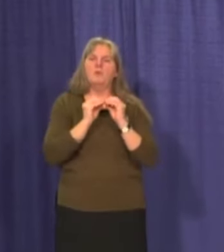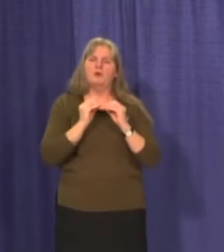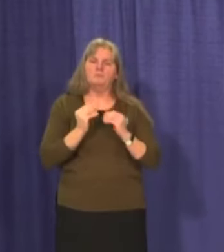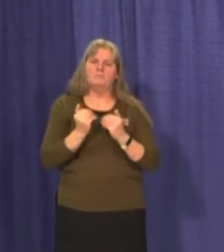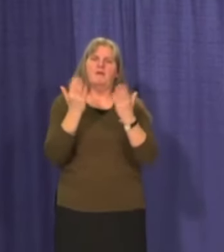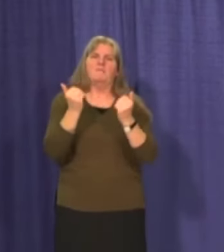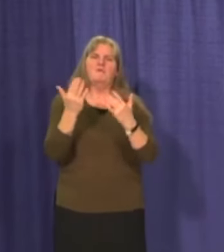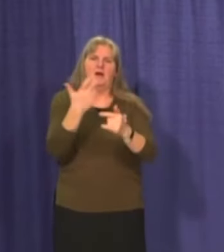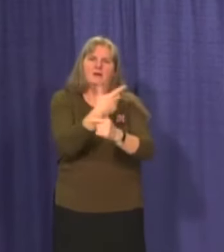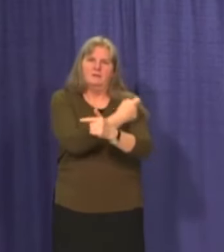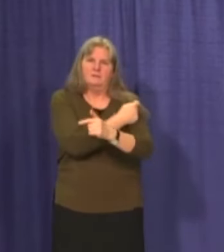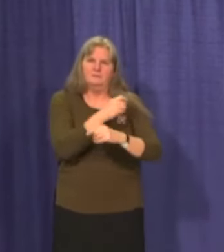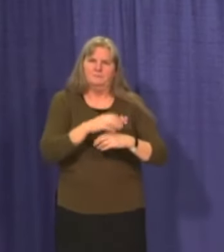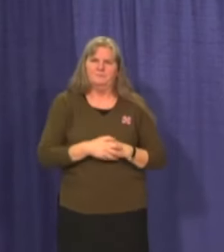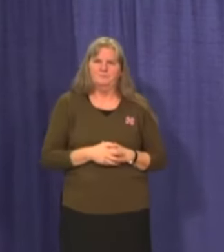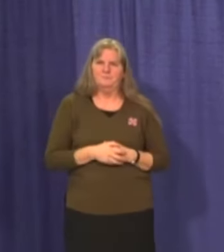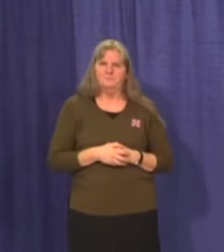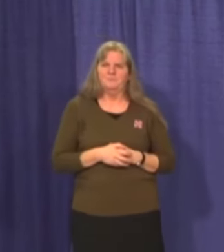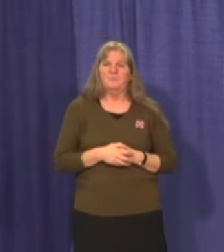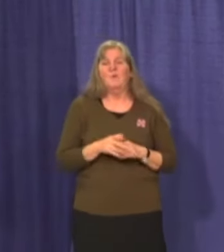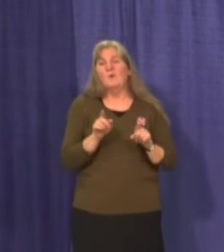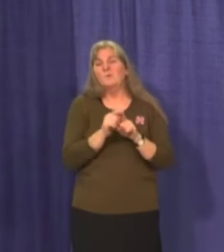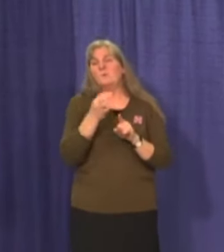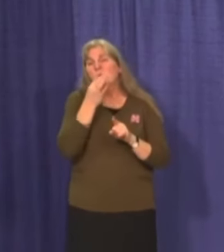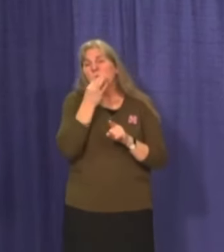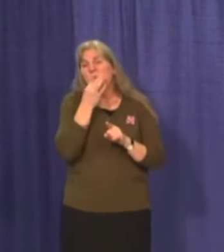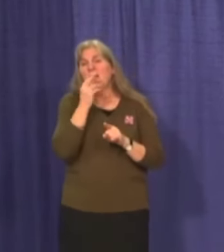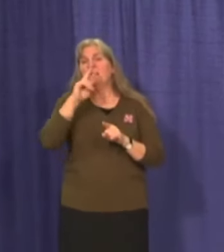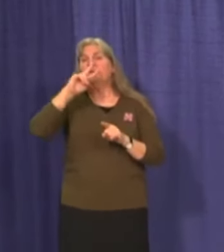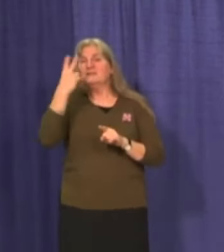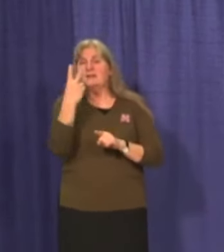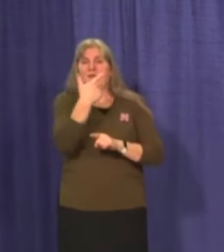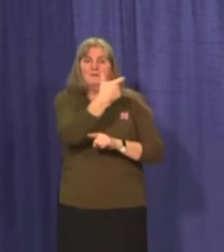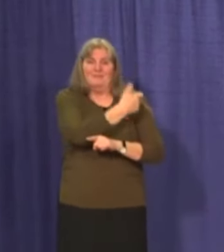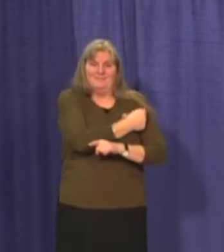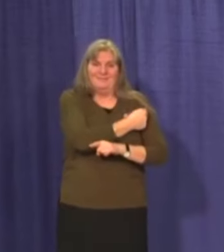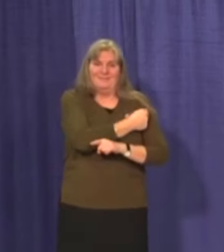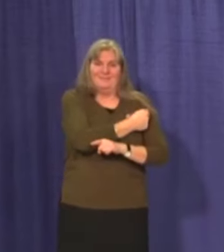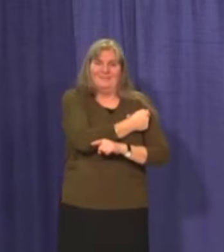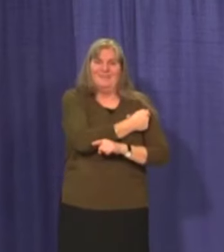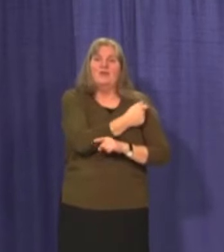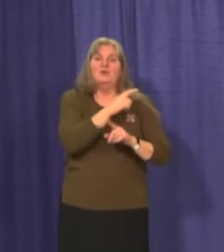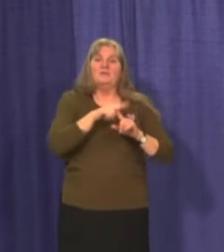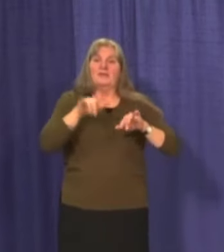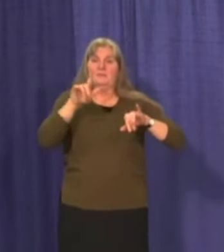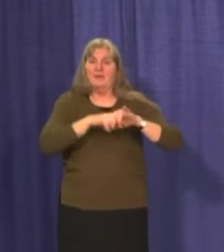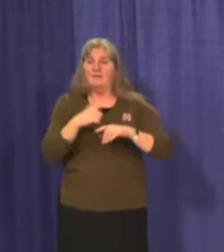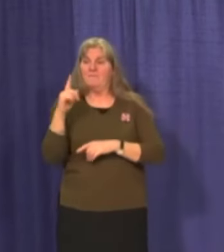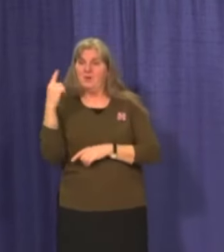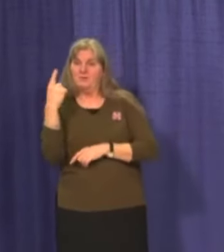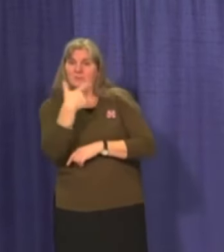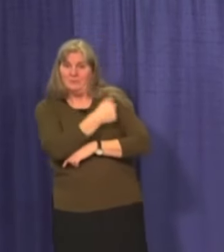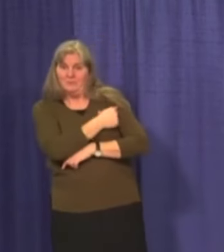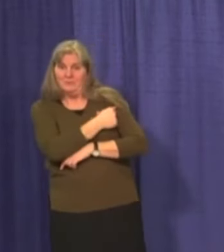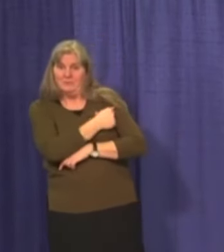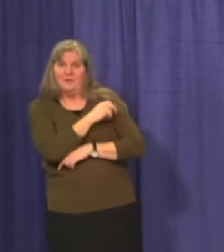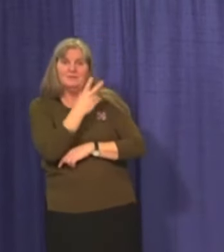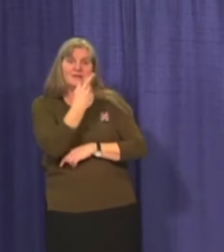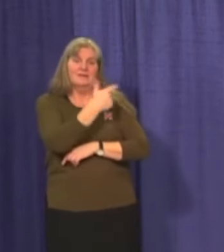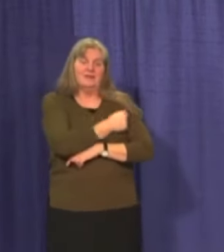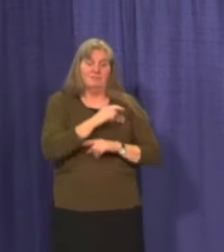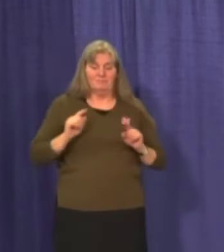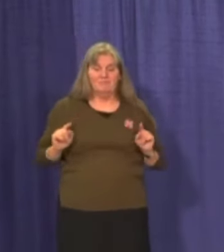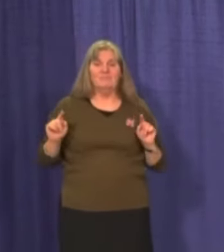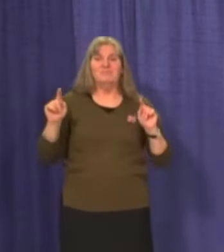Soon we will be starting second doses as well. So we are basically starting whole groups of people over, while others are getting